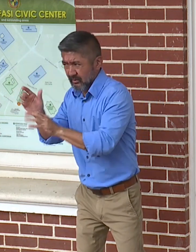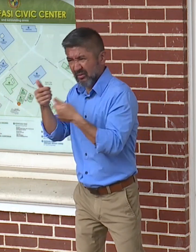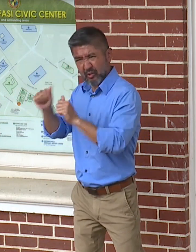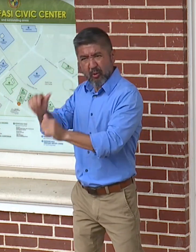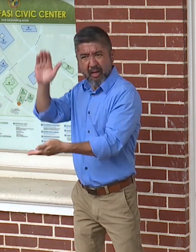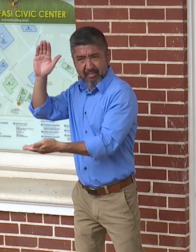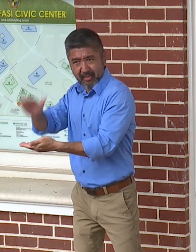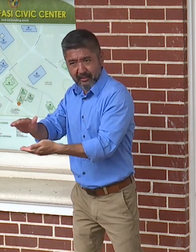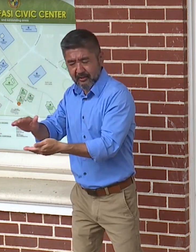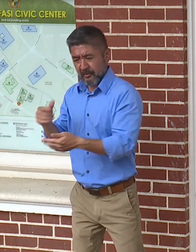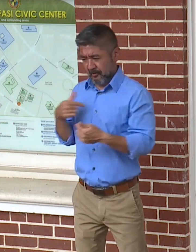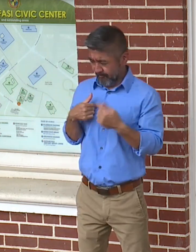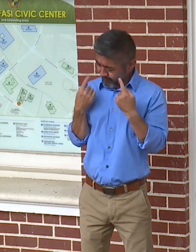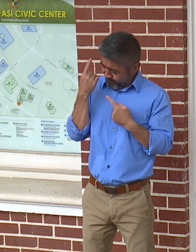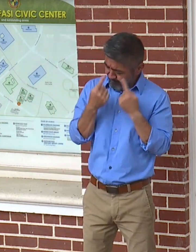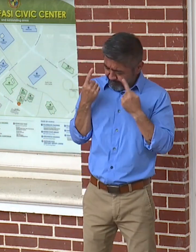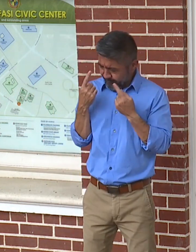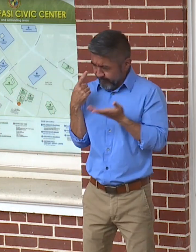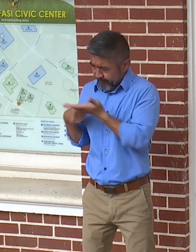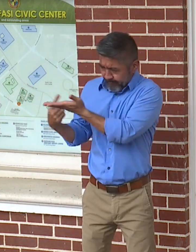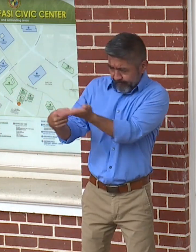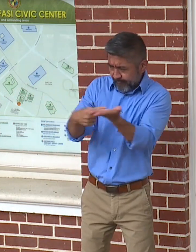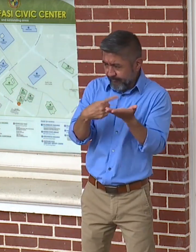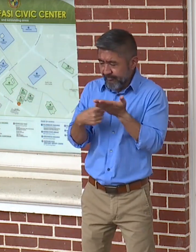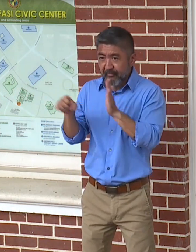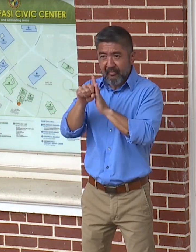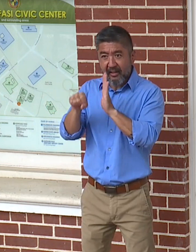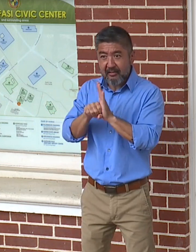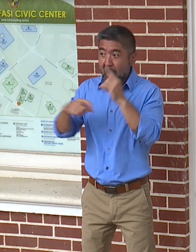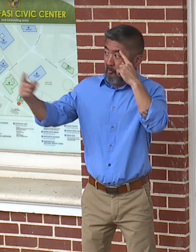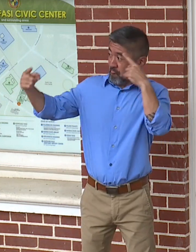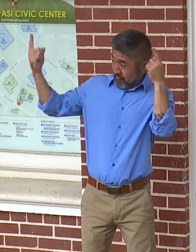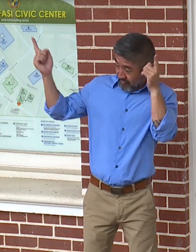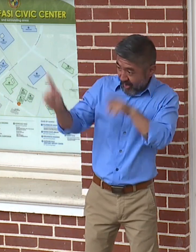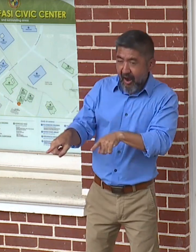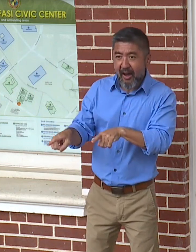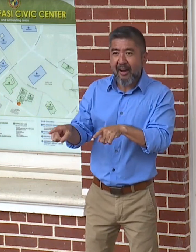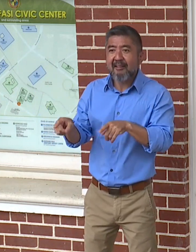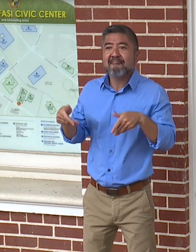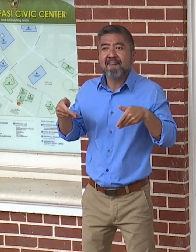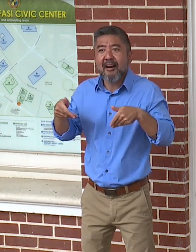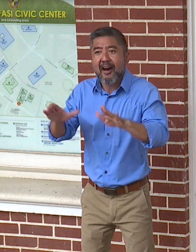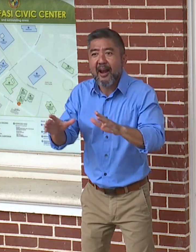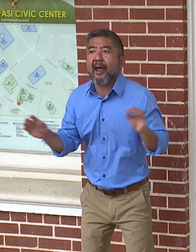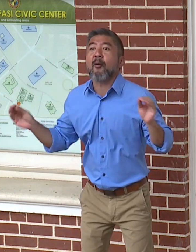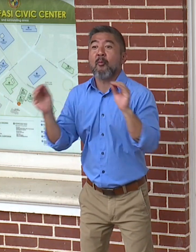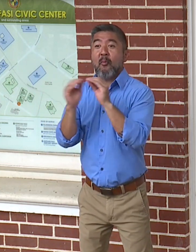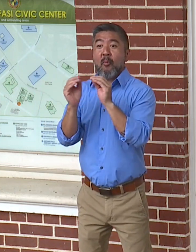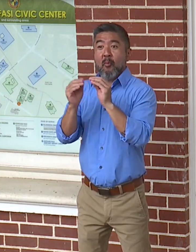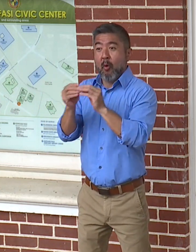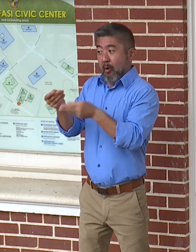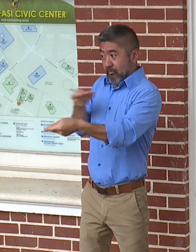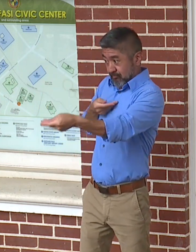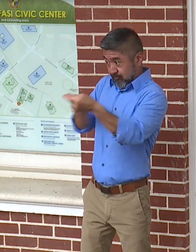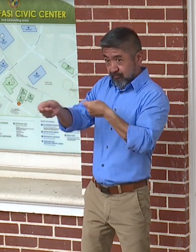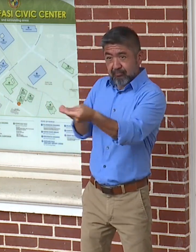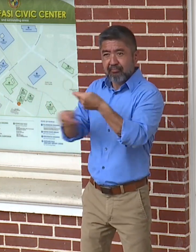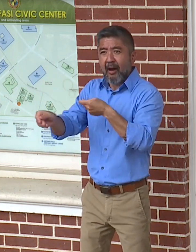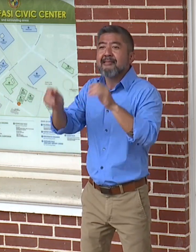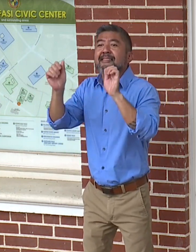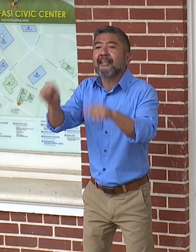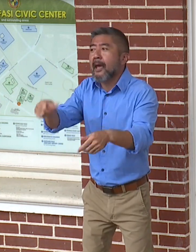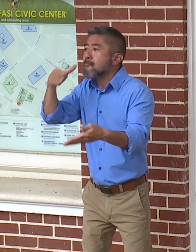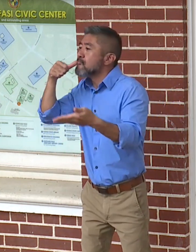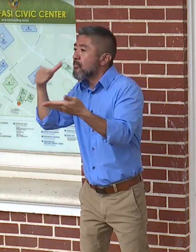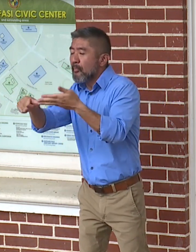So after much consideration discussion with the state, we are going to allow a lot more transactions to be done by mail